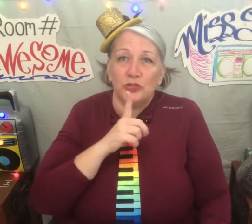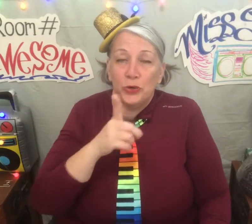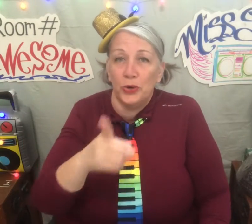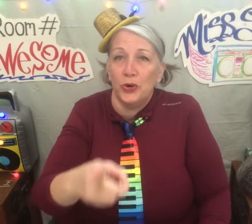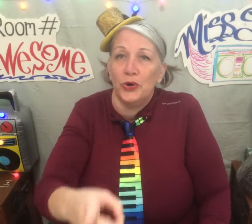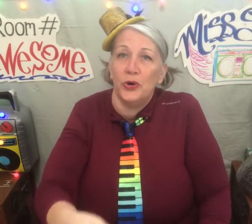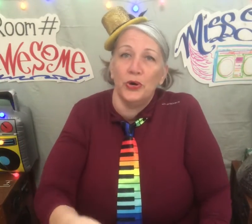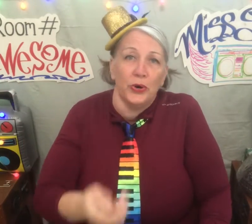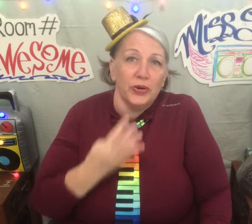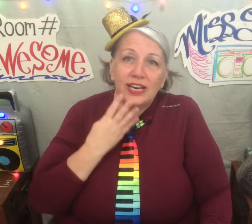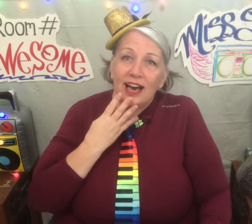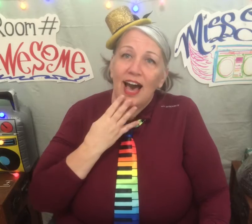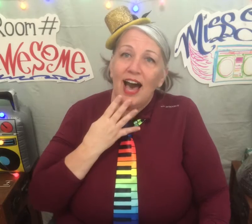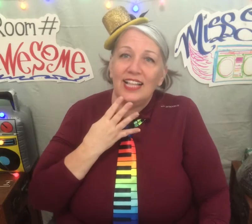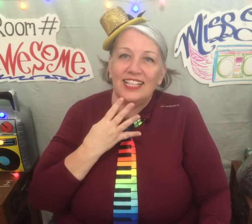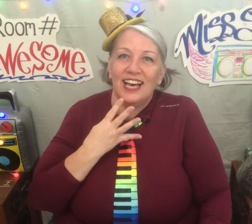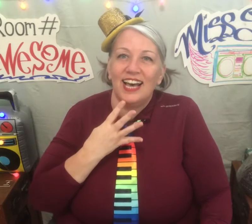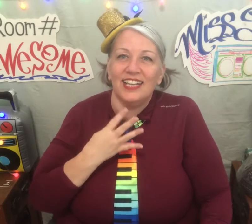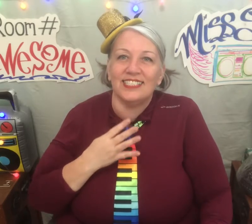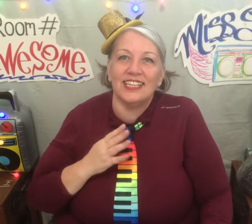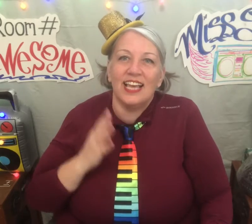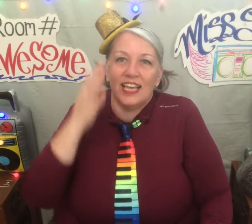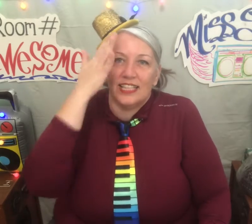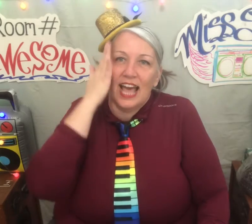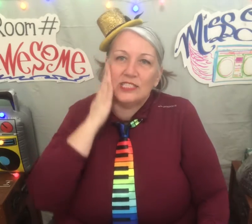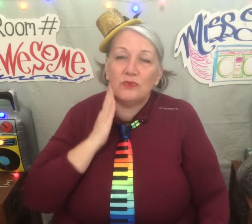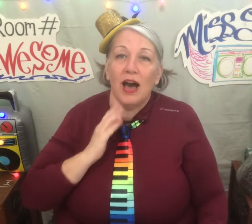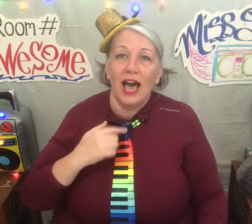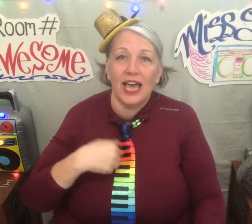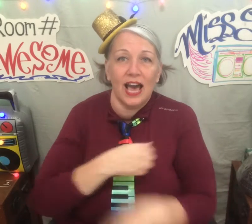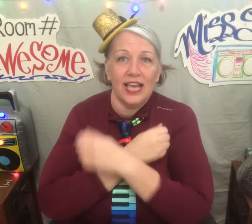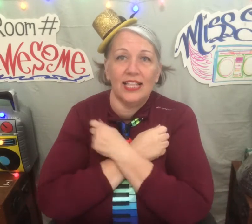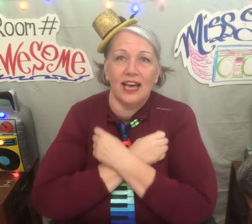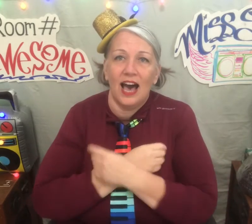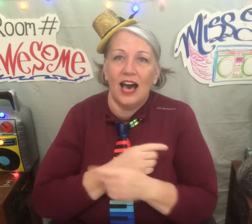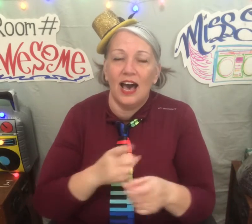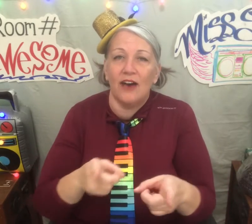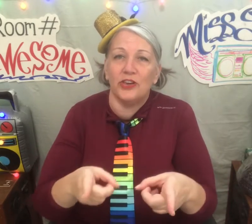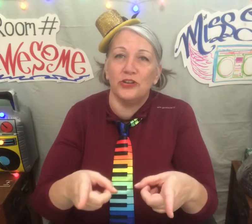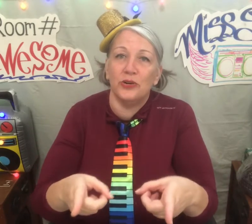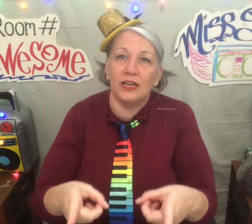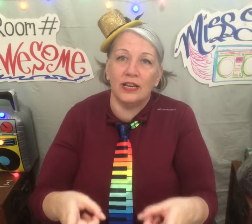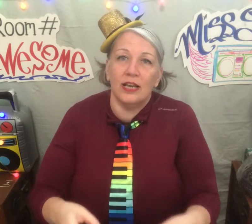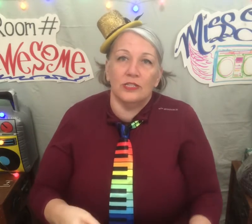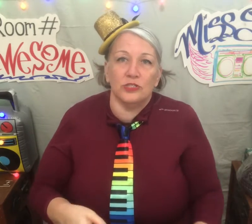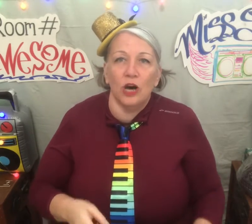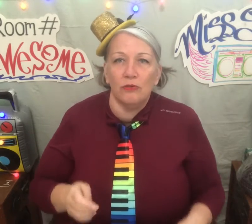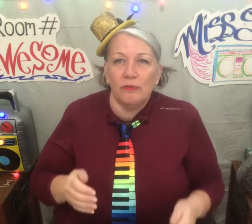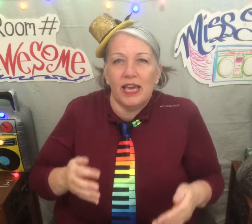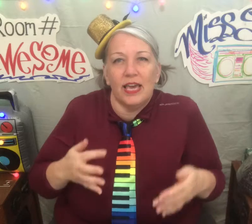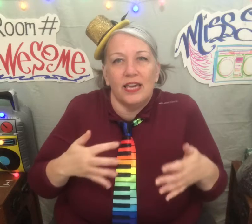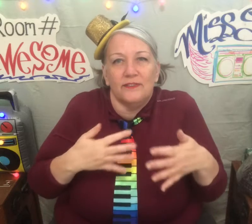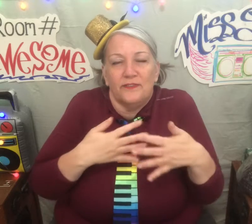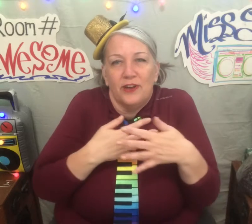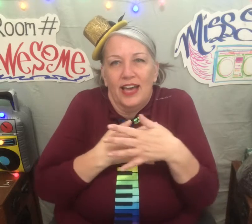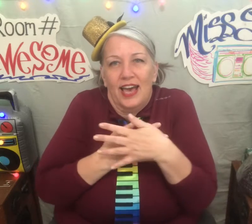true colors and that's why I love you. So don't be afraid